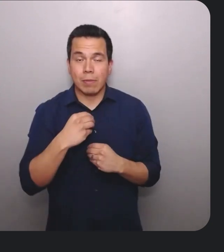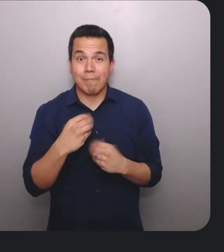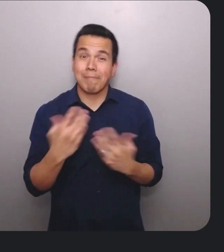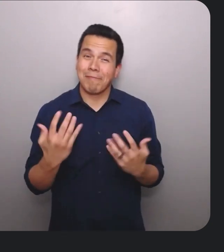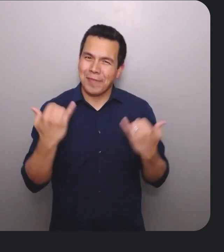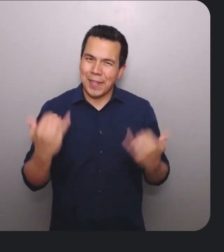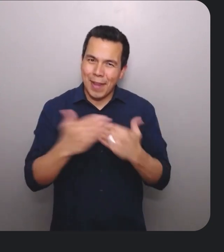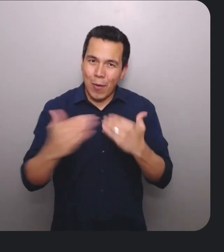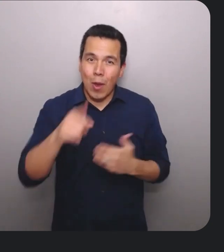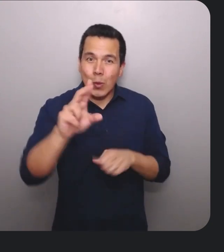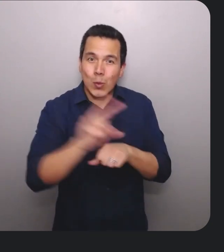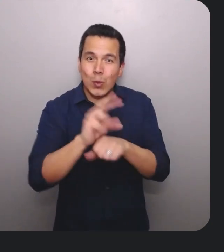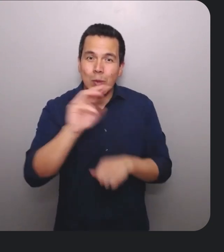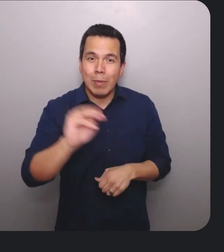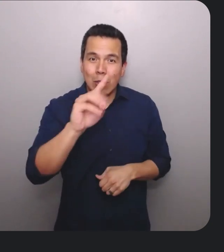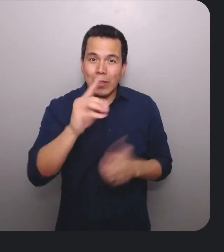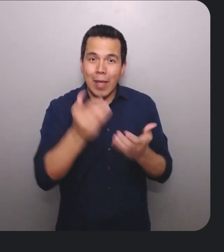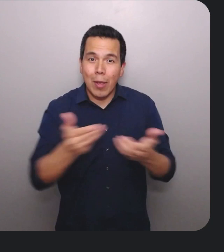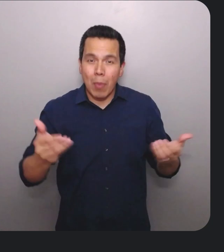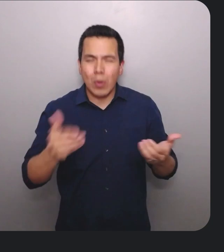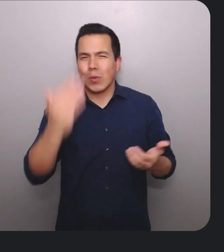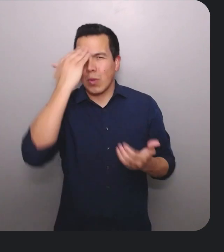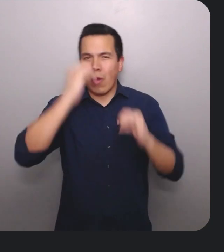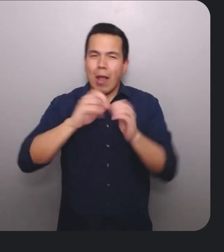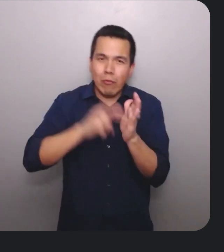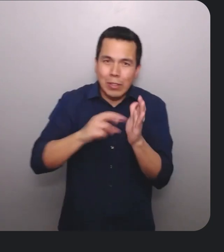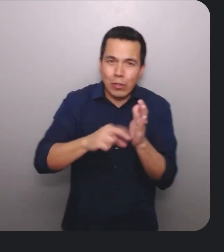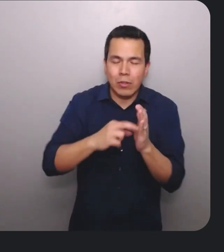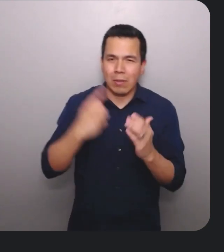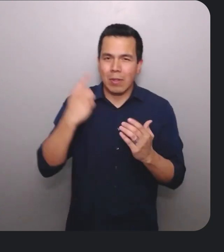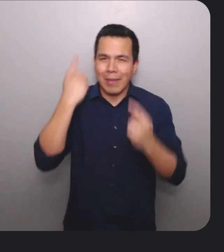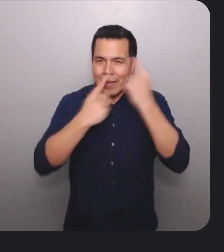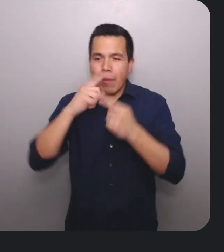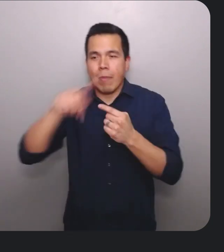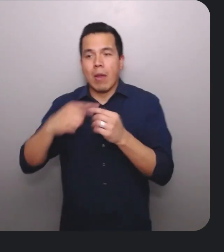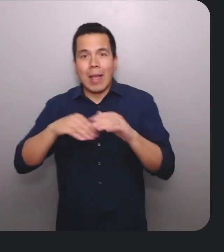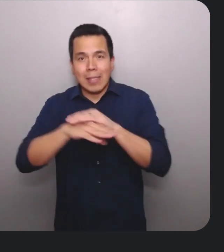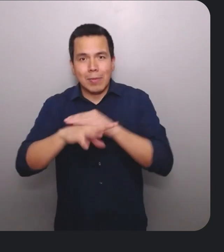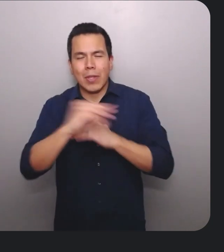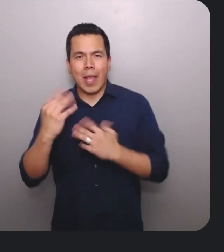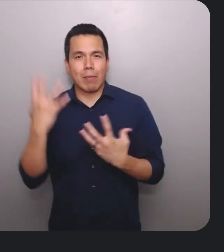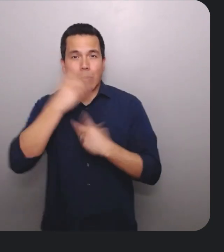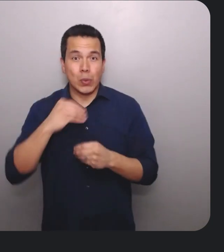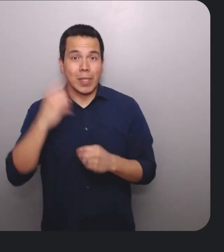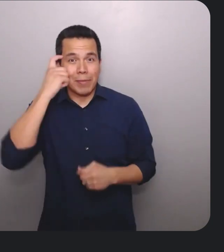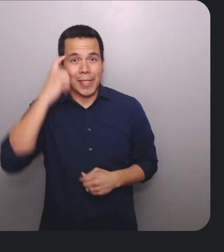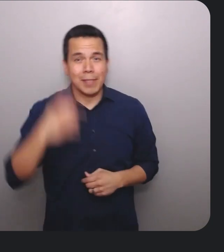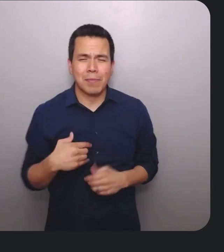Now when you use material design components, you'll know how it was designed and researched with both accessibility and beauty in mind. Hopefully you